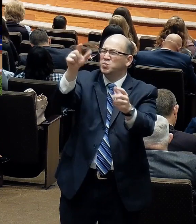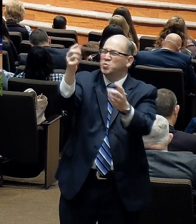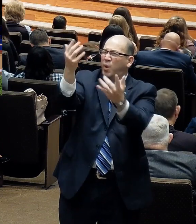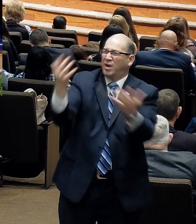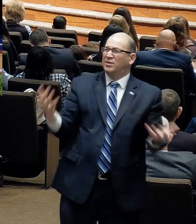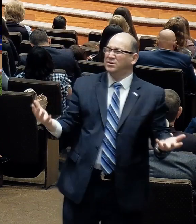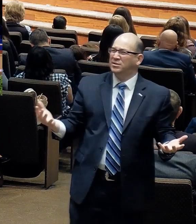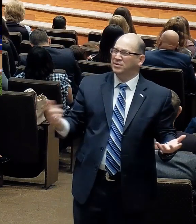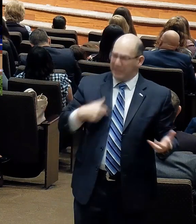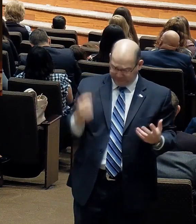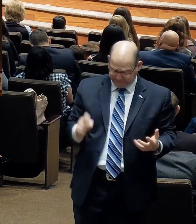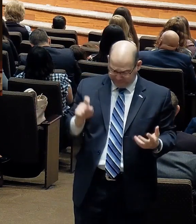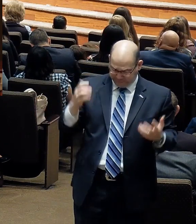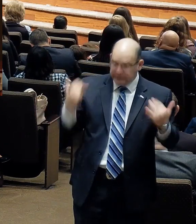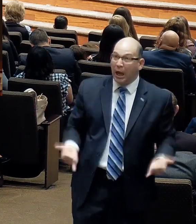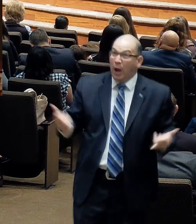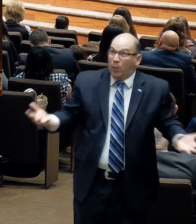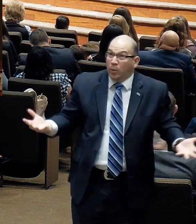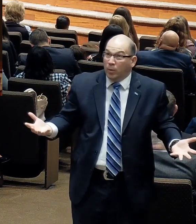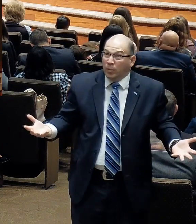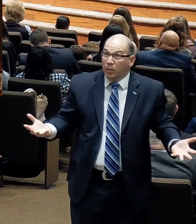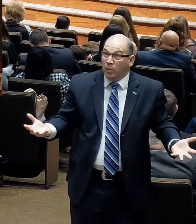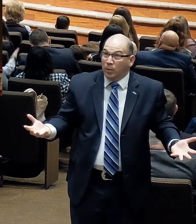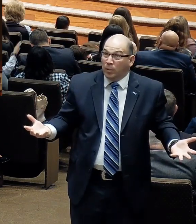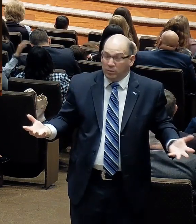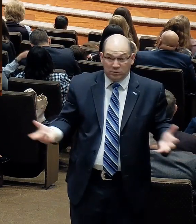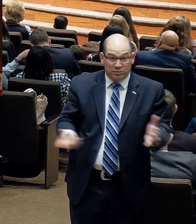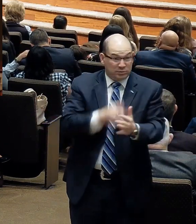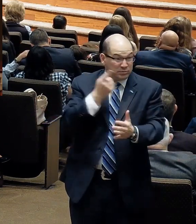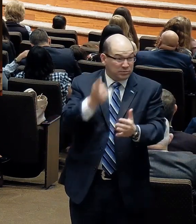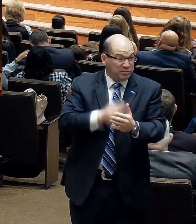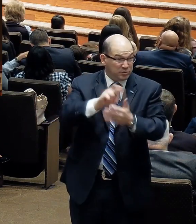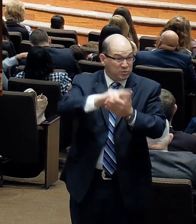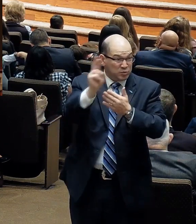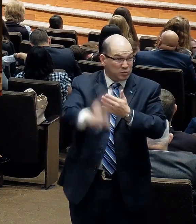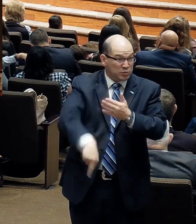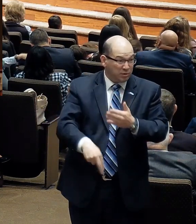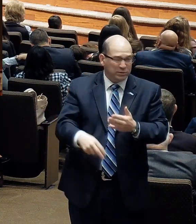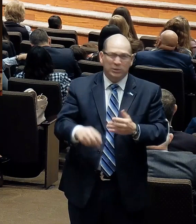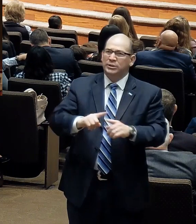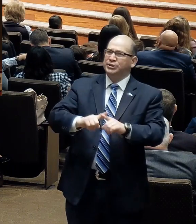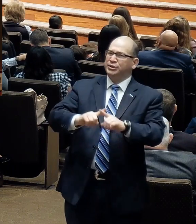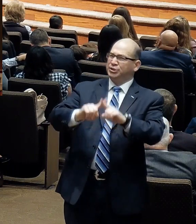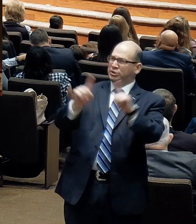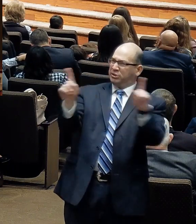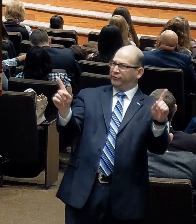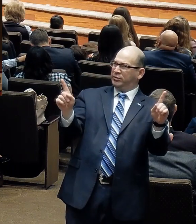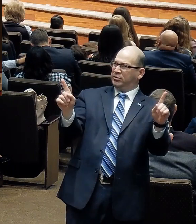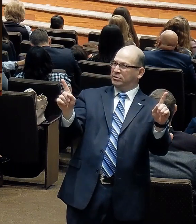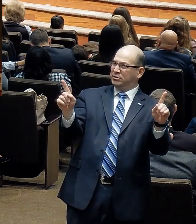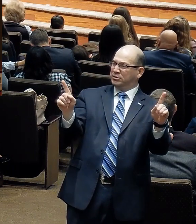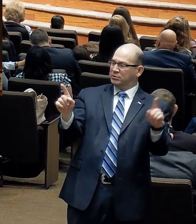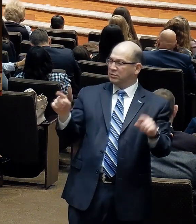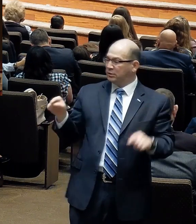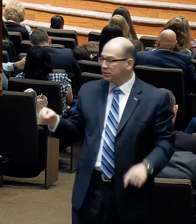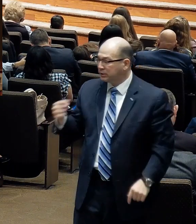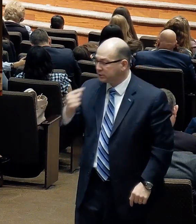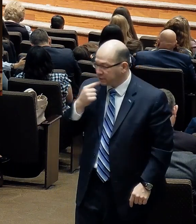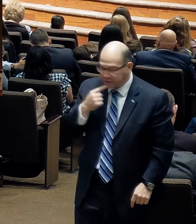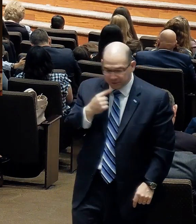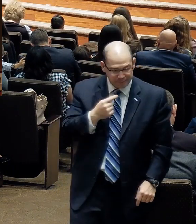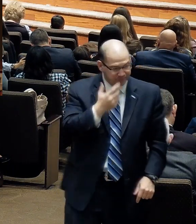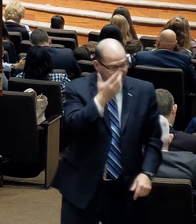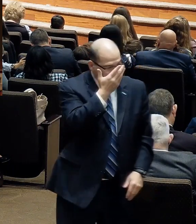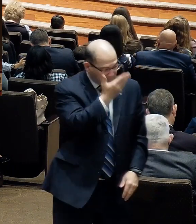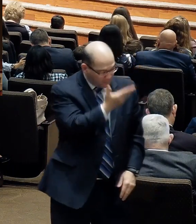isn't always our answer, is it? The results aren't always what we had hoped for or prayed for, are they? And he says in verse number 11, these skip down for the